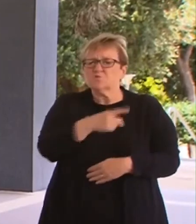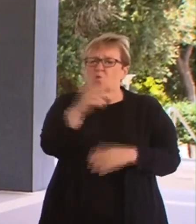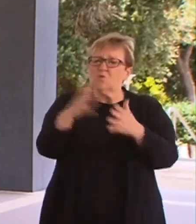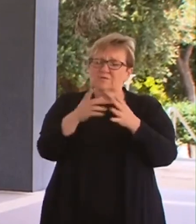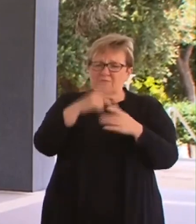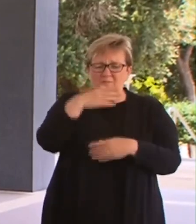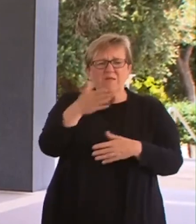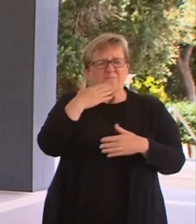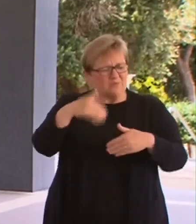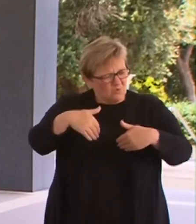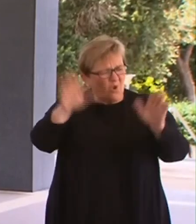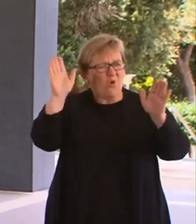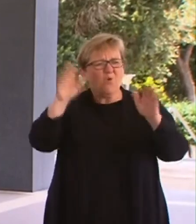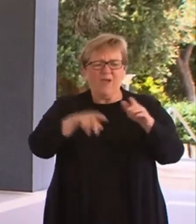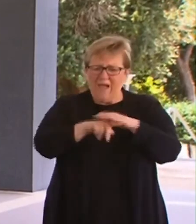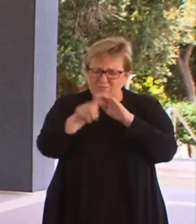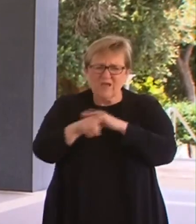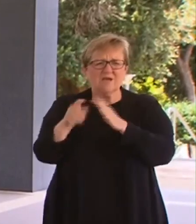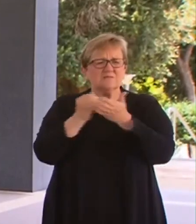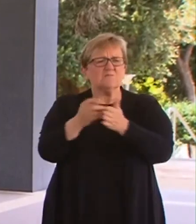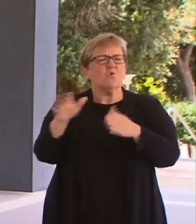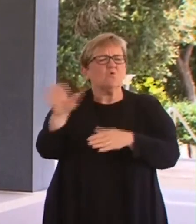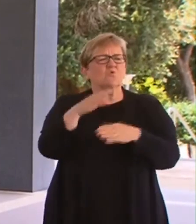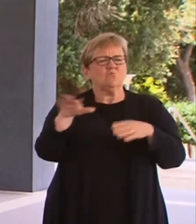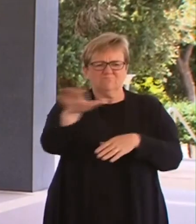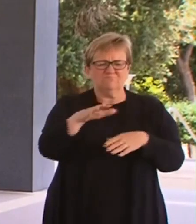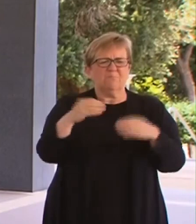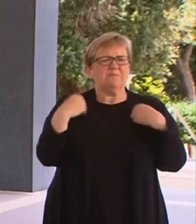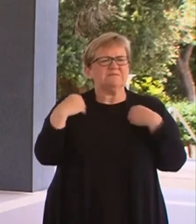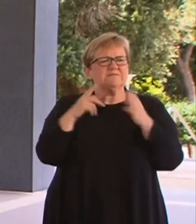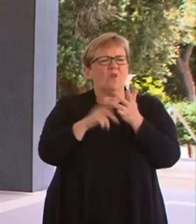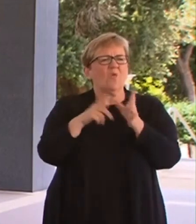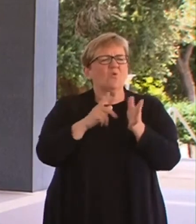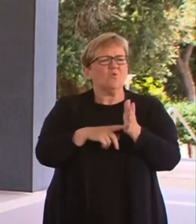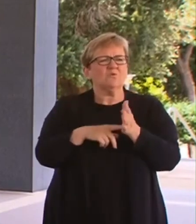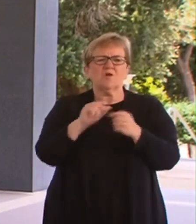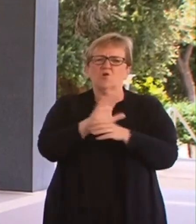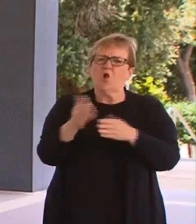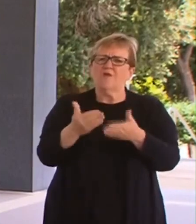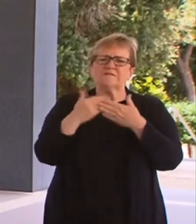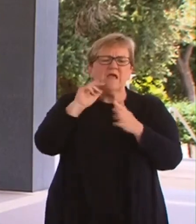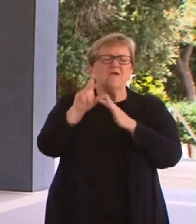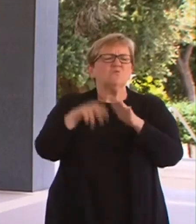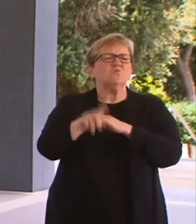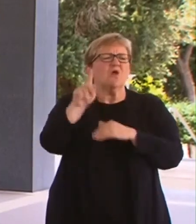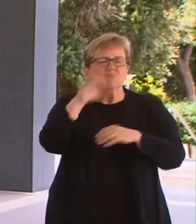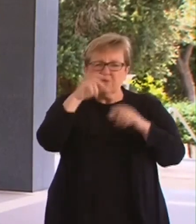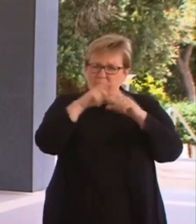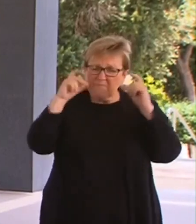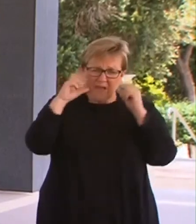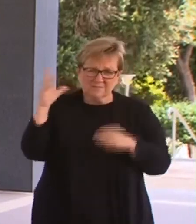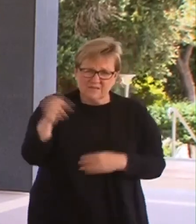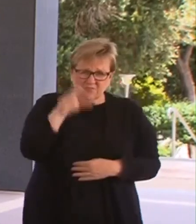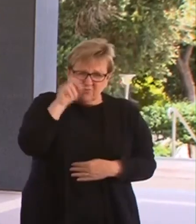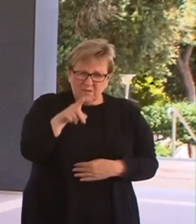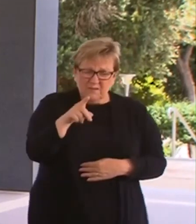to get out there and support local businesses over coming days. Keep COVID safe when you do. Remember to wear a mask,